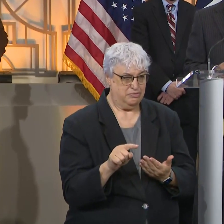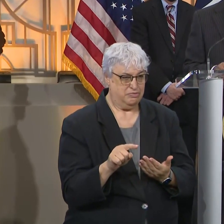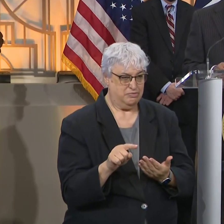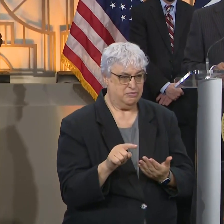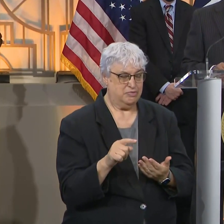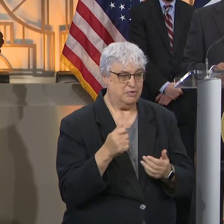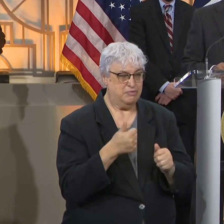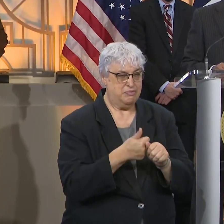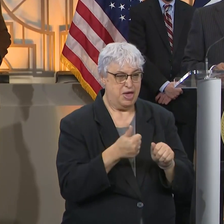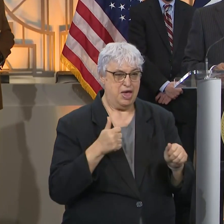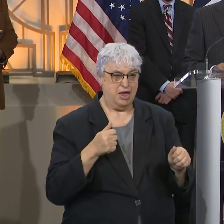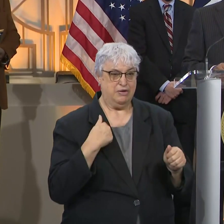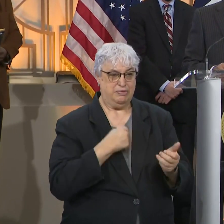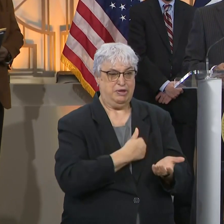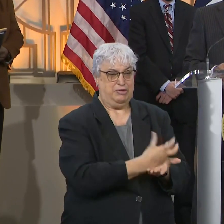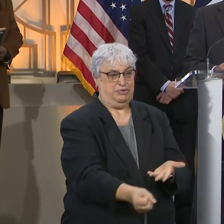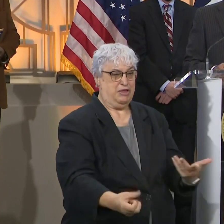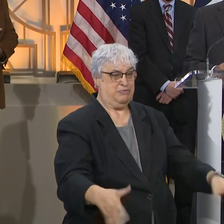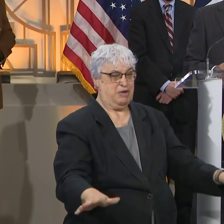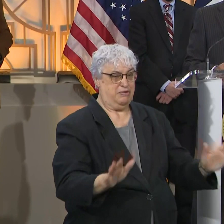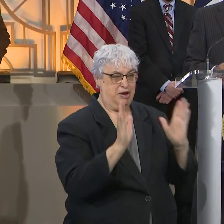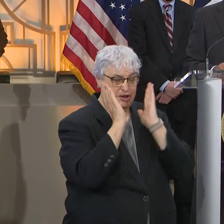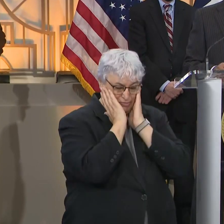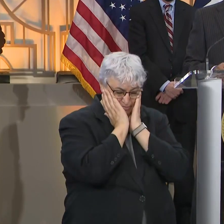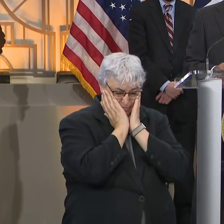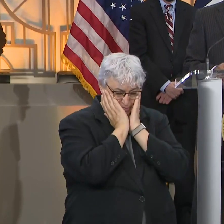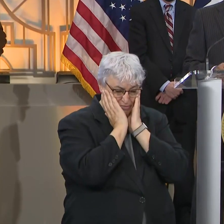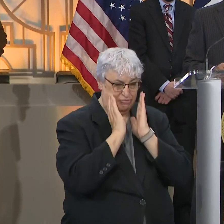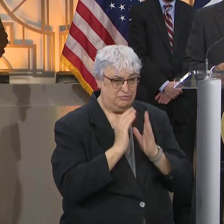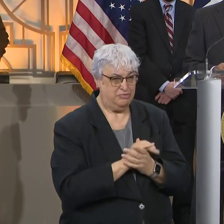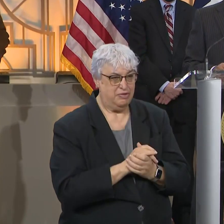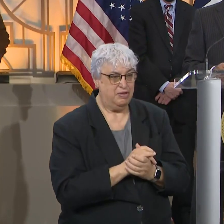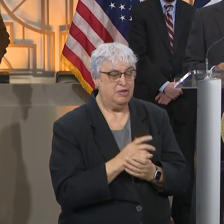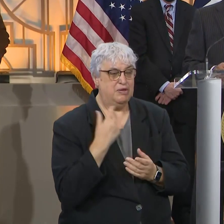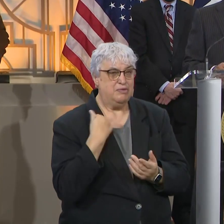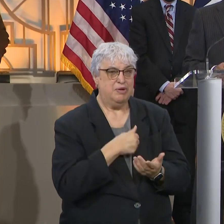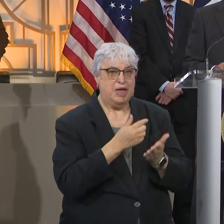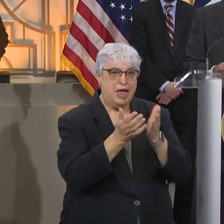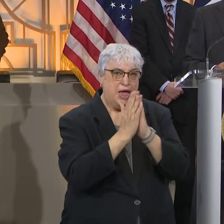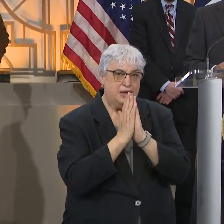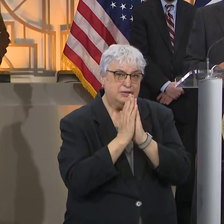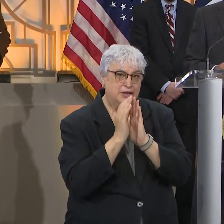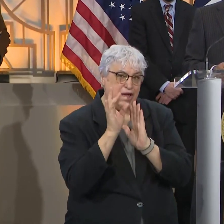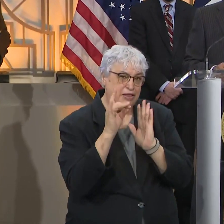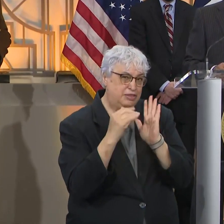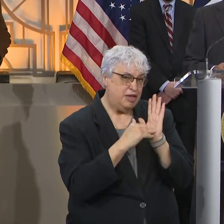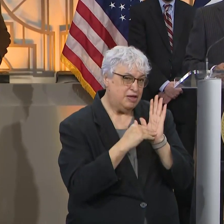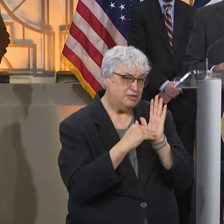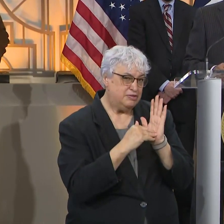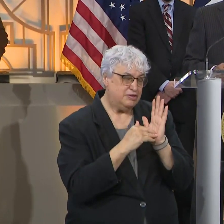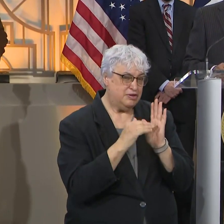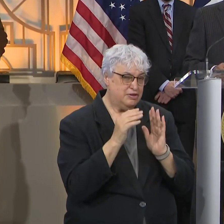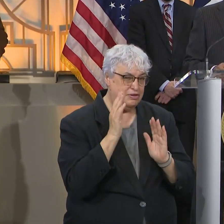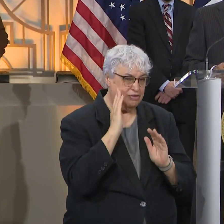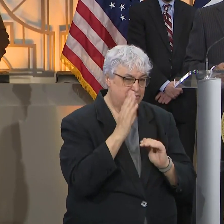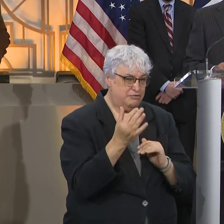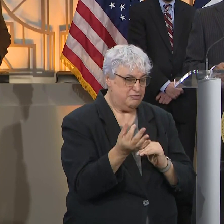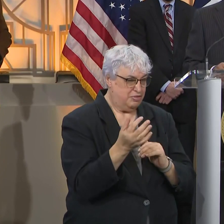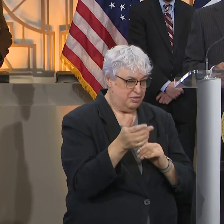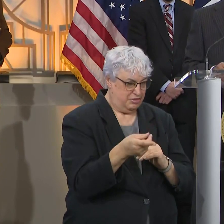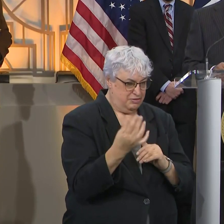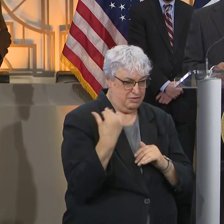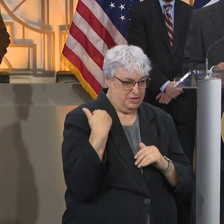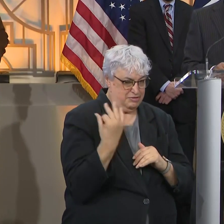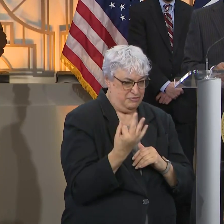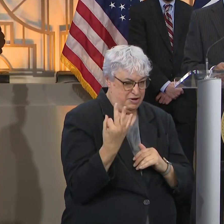behind the ball. So, and that's what we're seeking clarification whether or not the 8,000 we got on Friday was